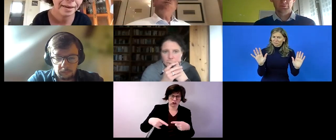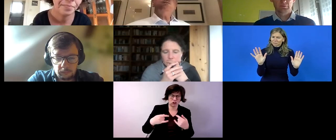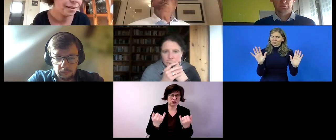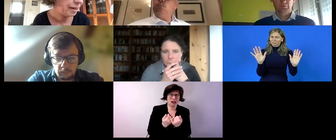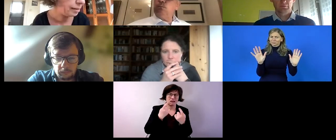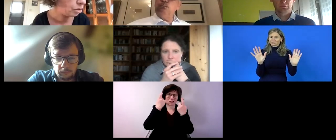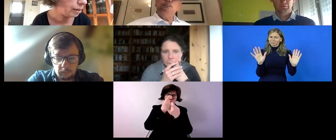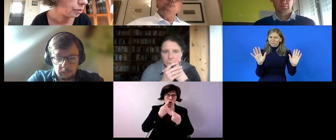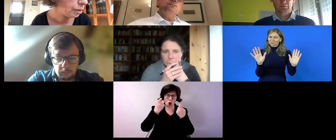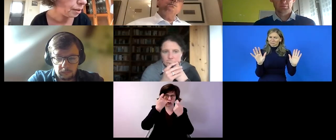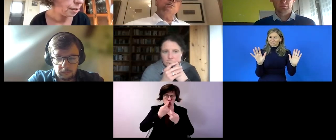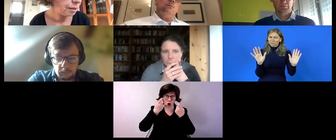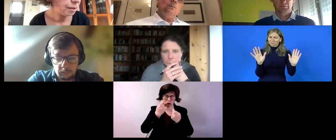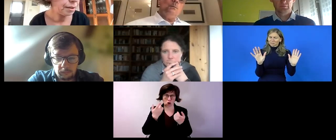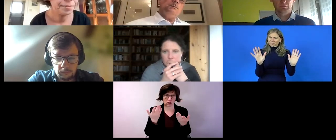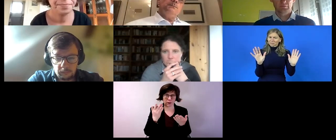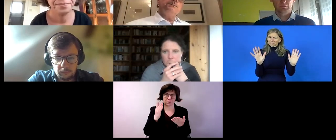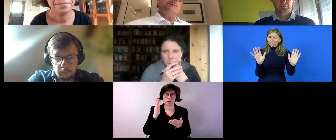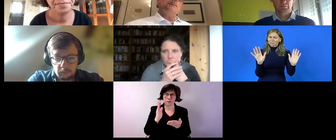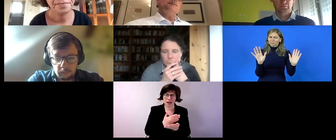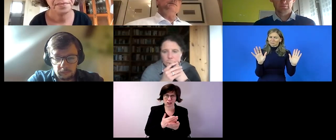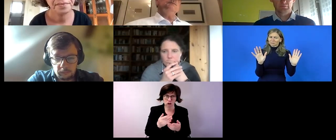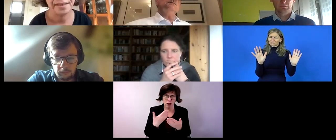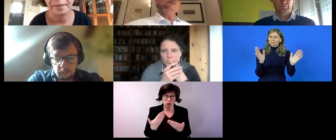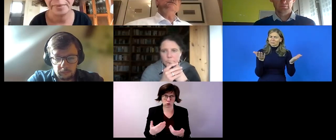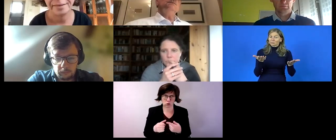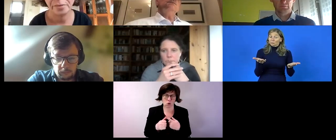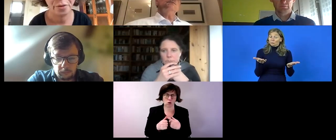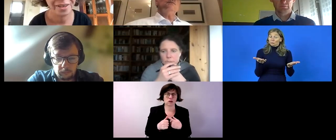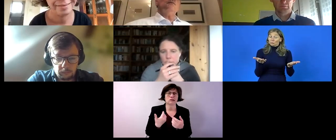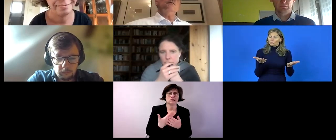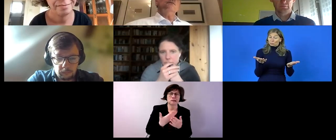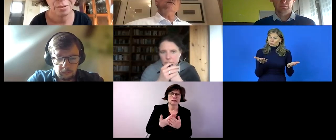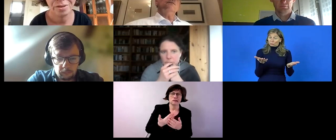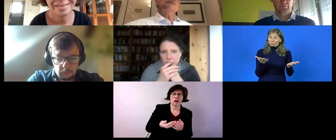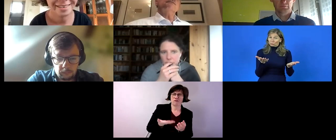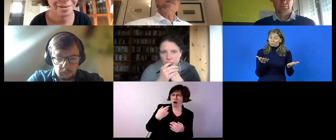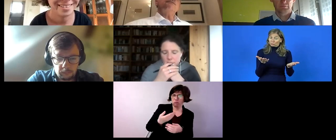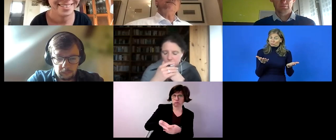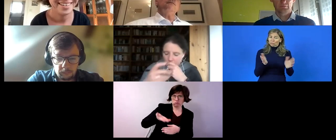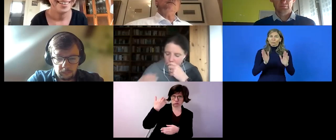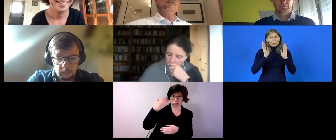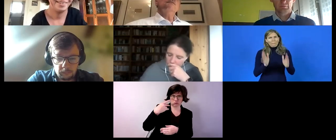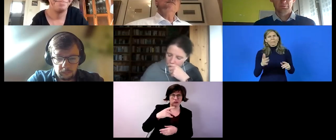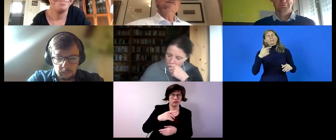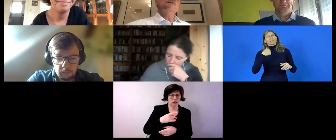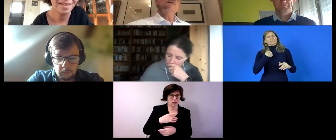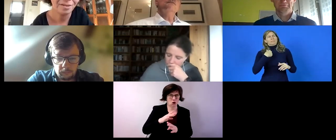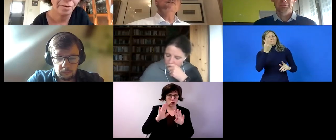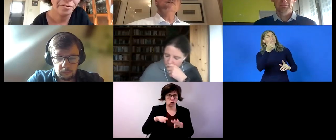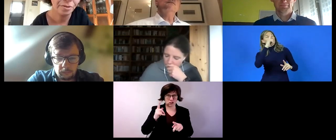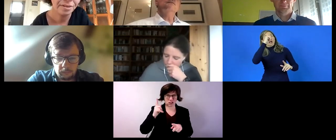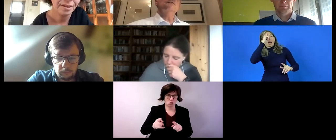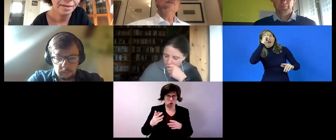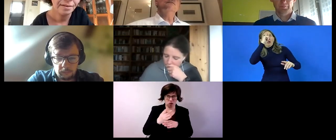uh think that uh we should simply live up to the expectations of